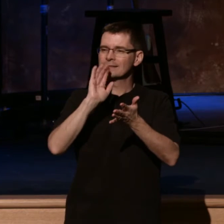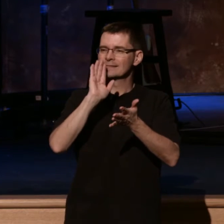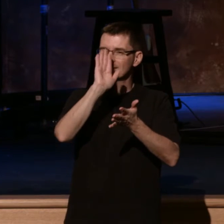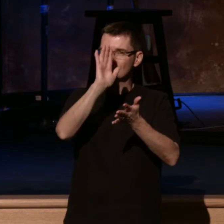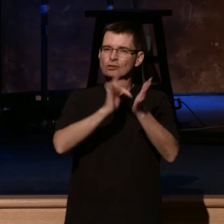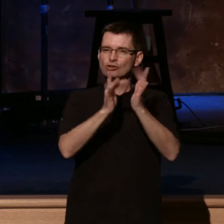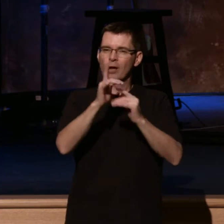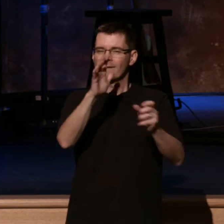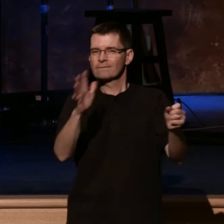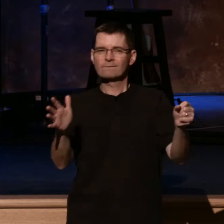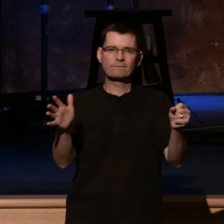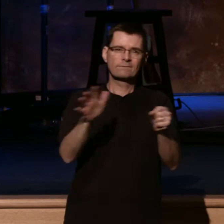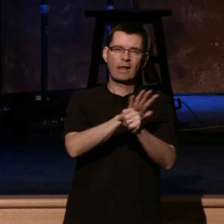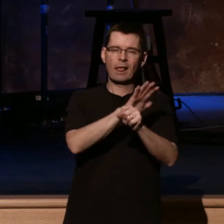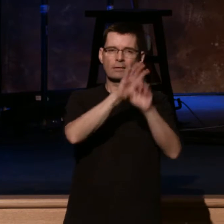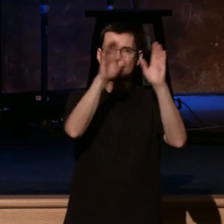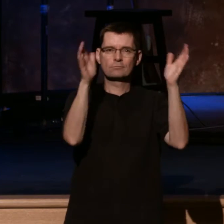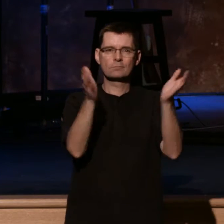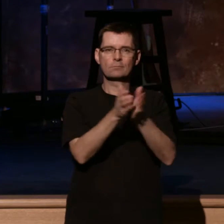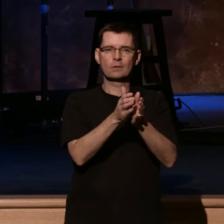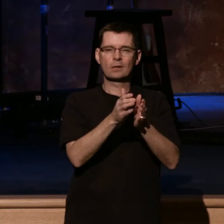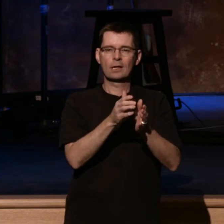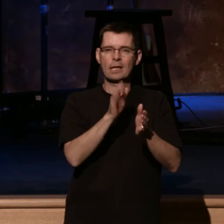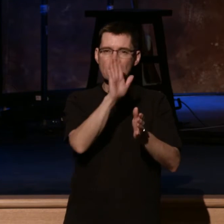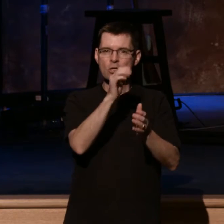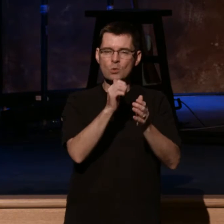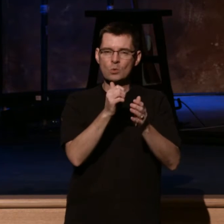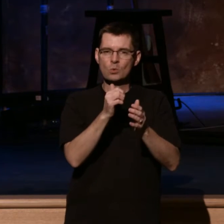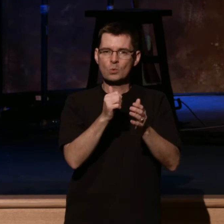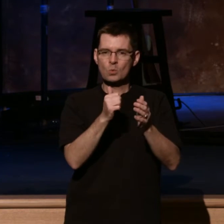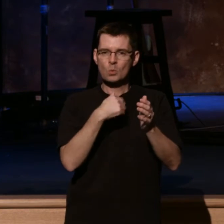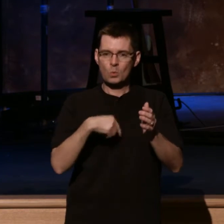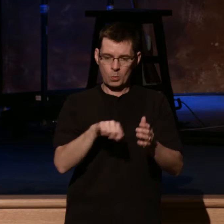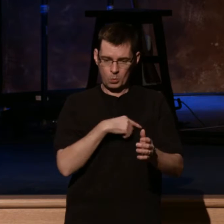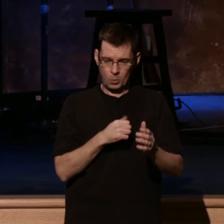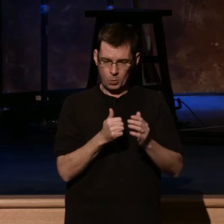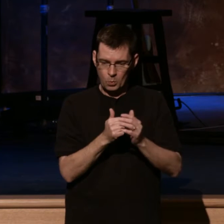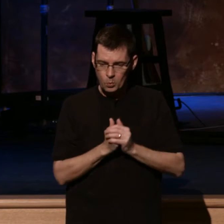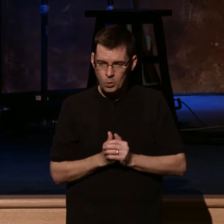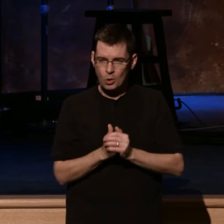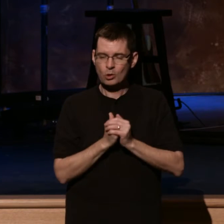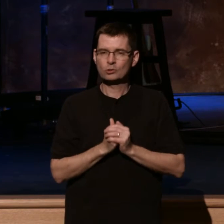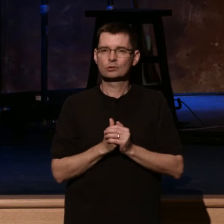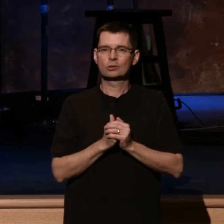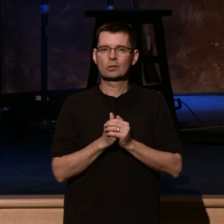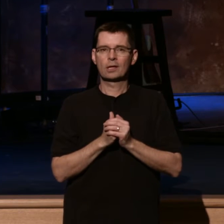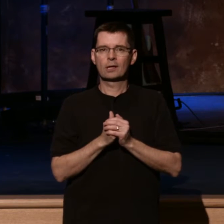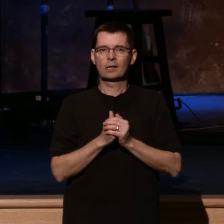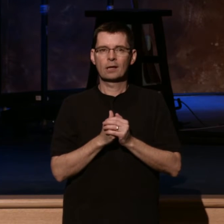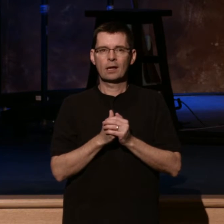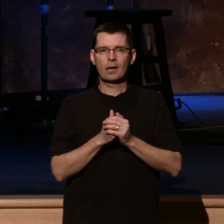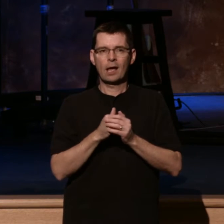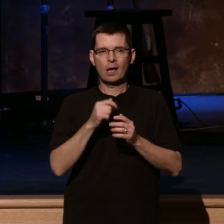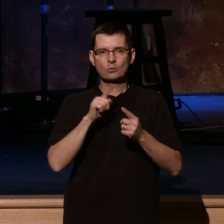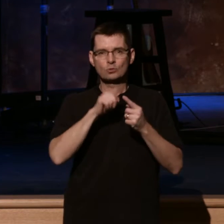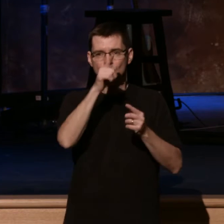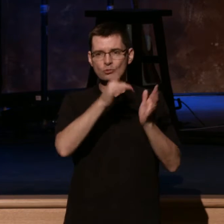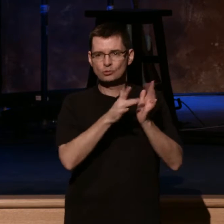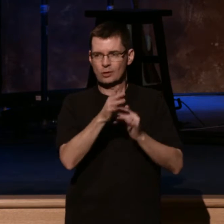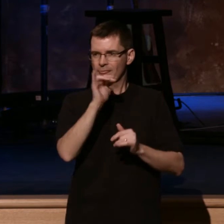of worship. The fullness of his life now being all that we are and all that we have for all of eternity in worship. And so this is the